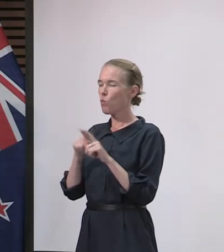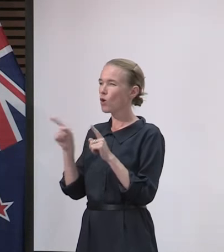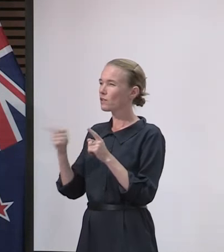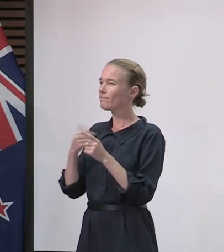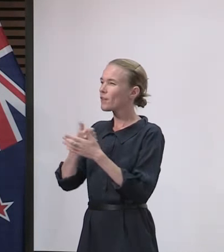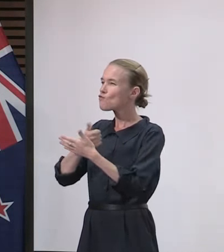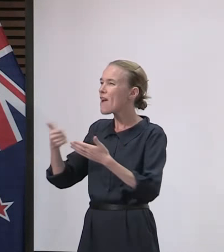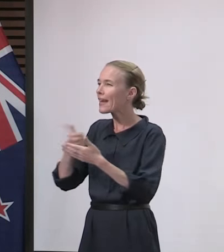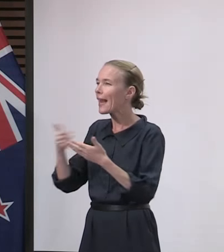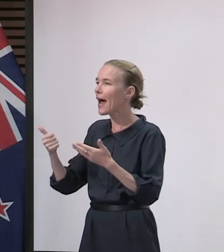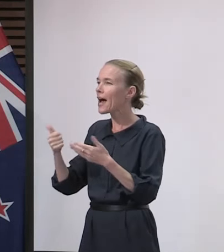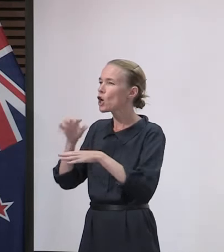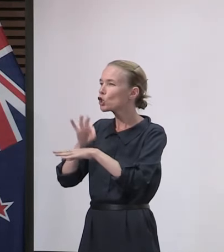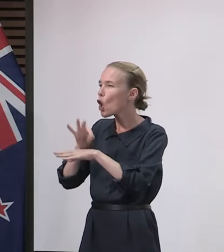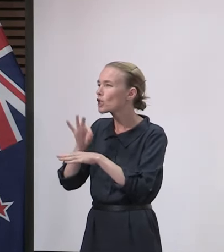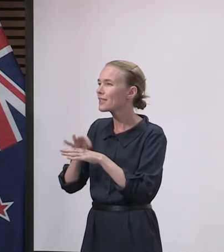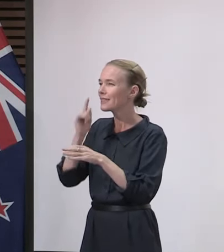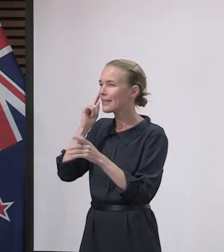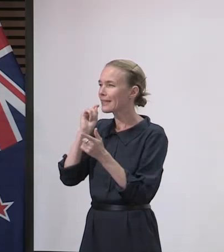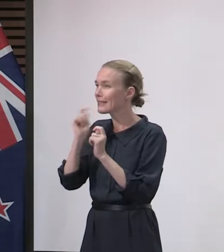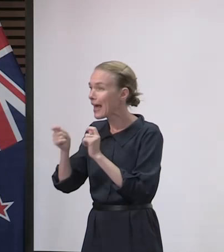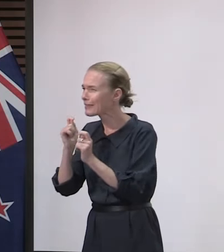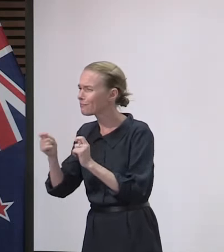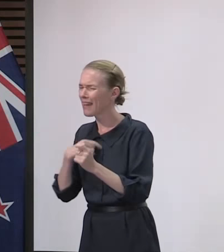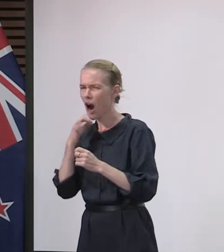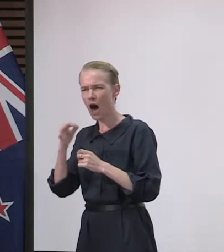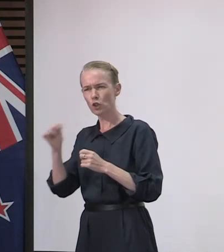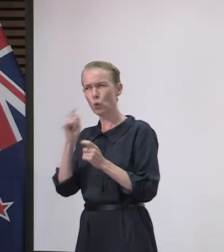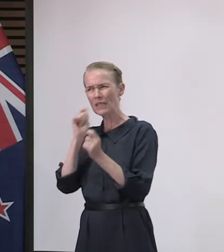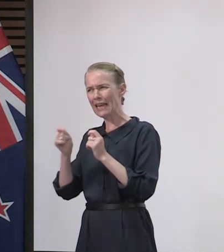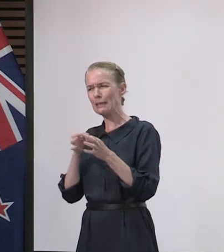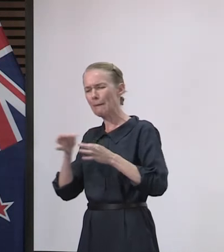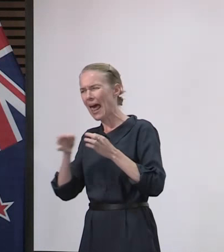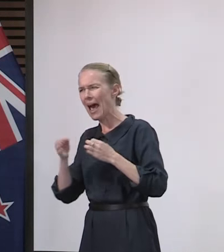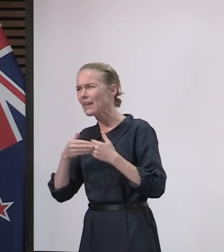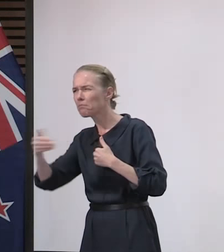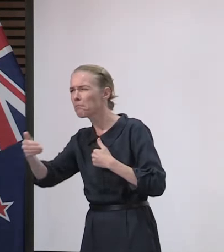many tests do think will be ongoing in that sort of style of testing?